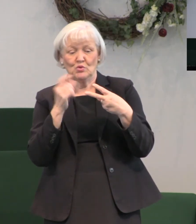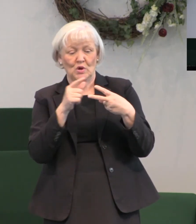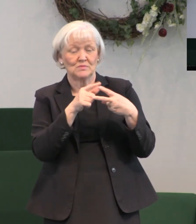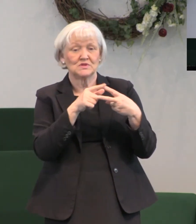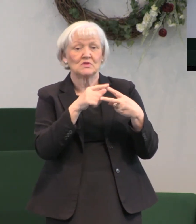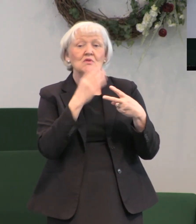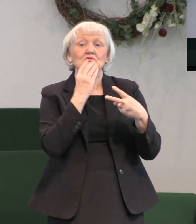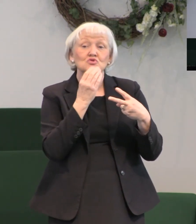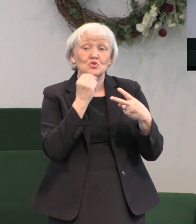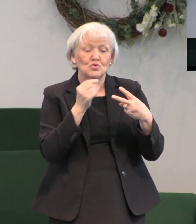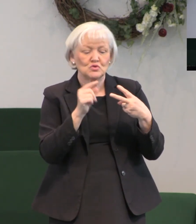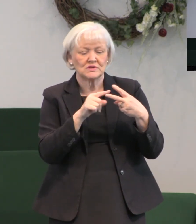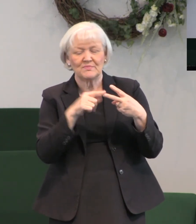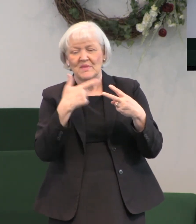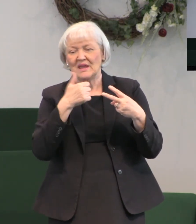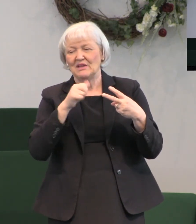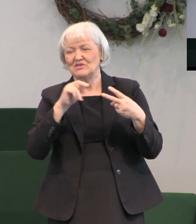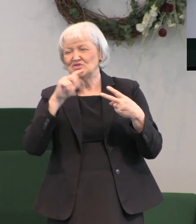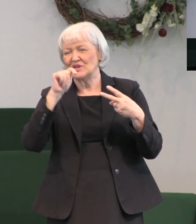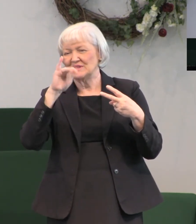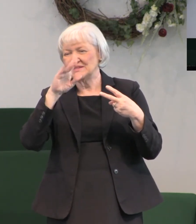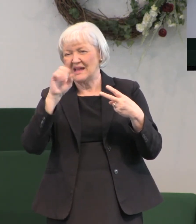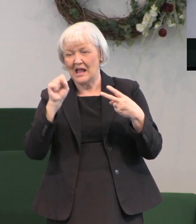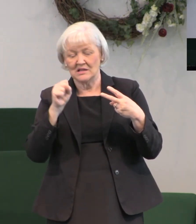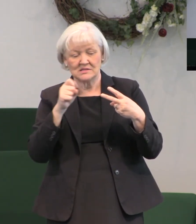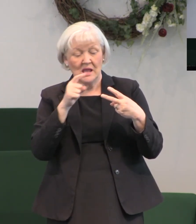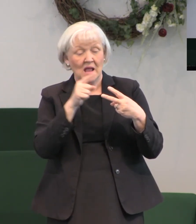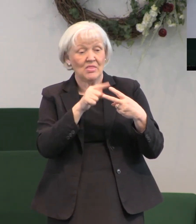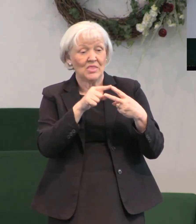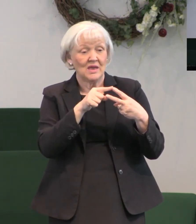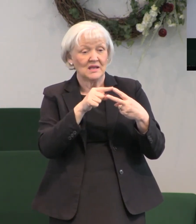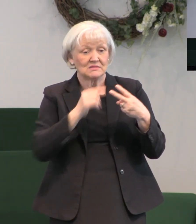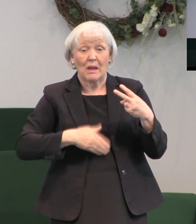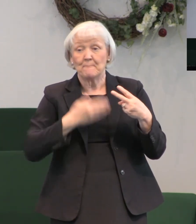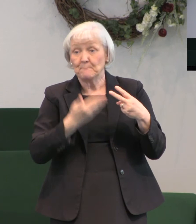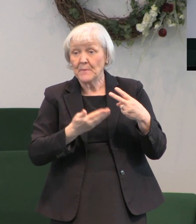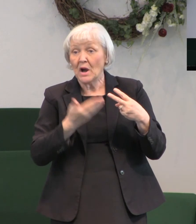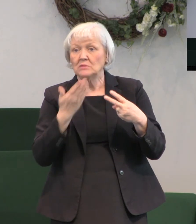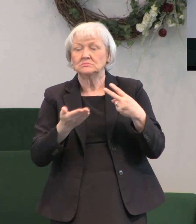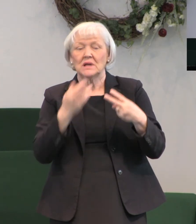by religion so that means when we talk about Gentiles we're talking about all of us